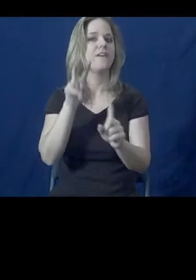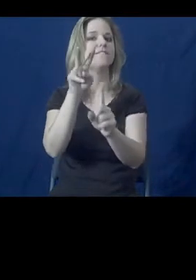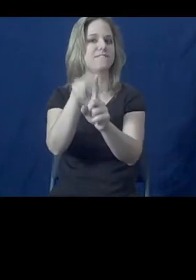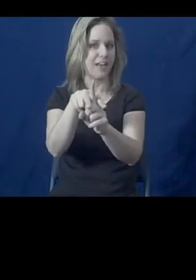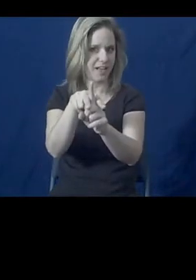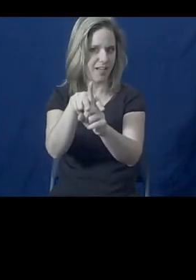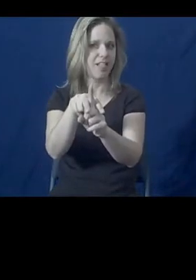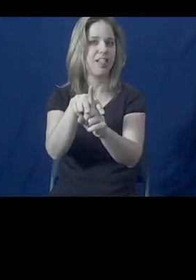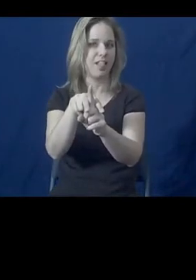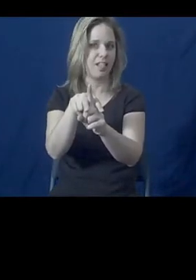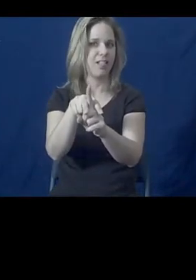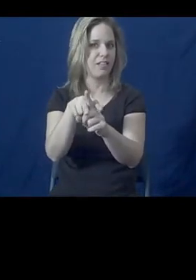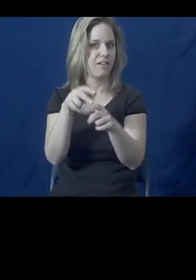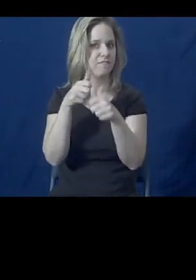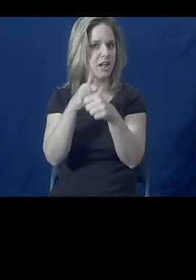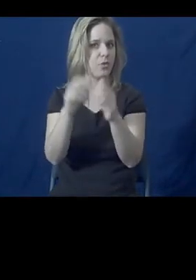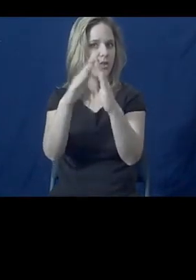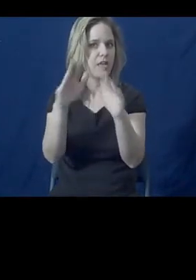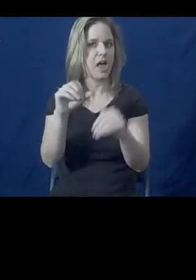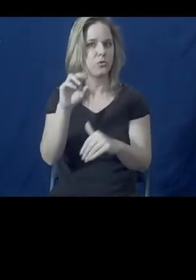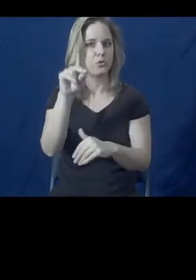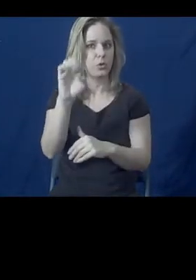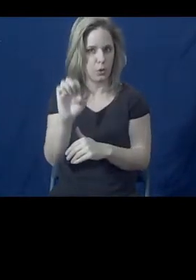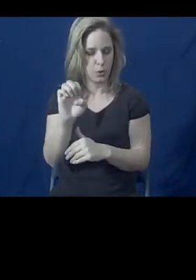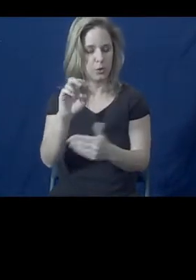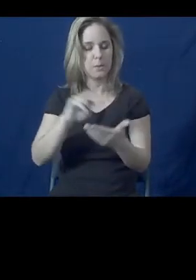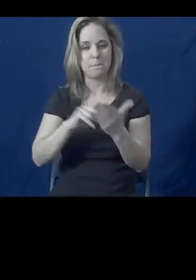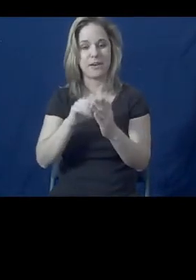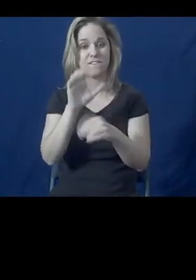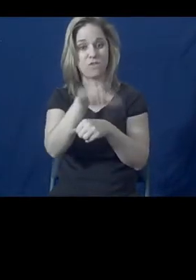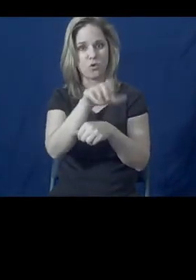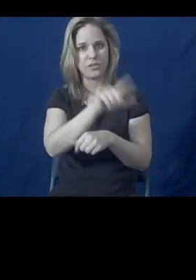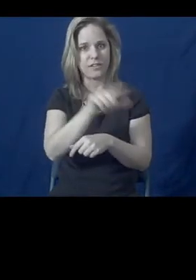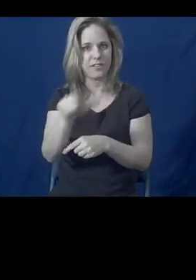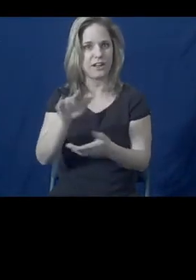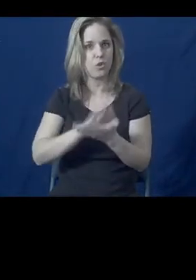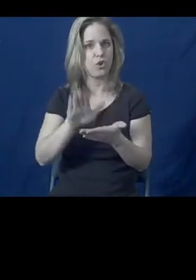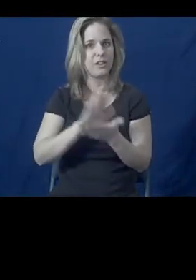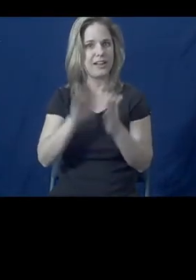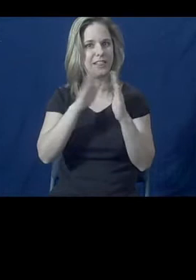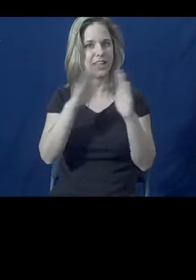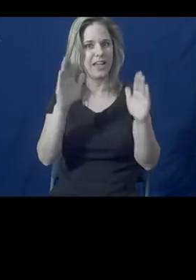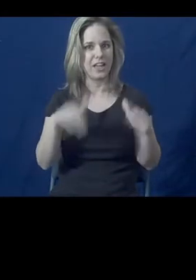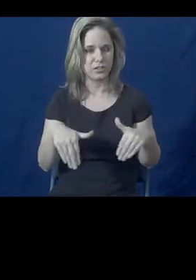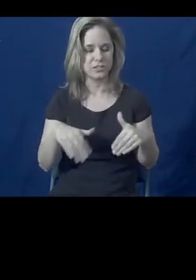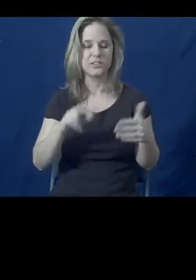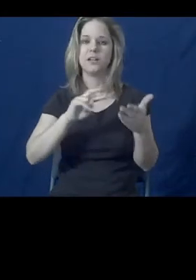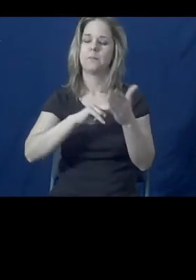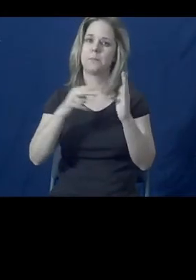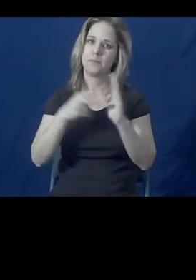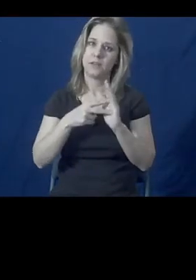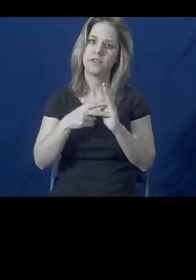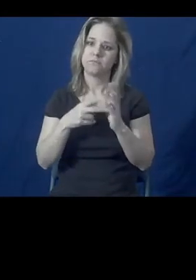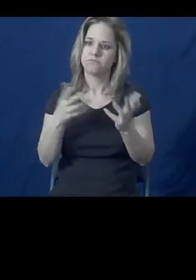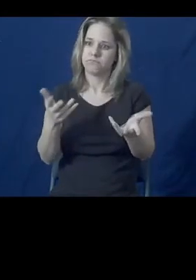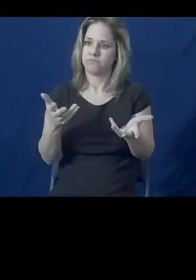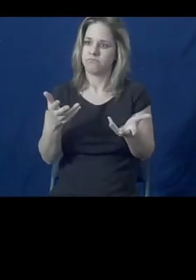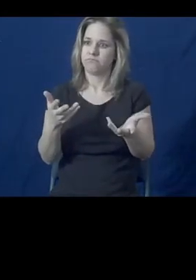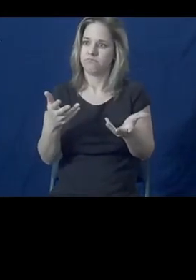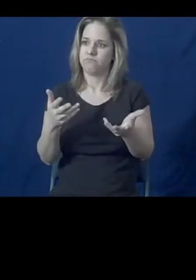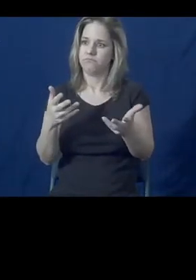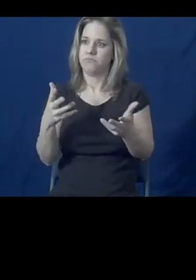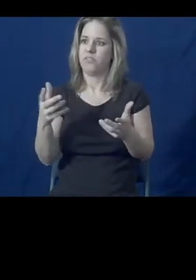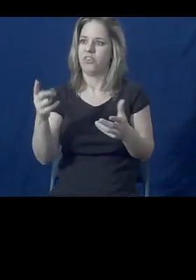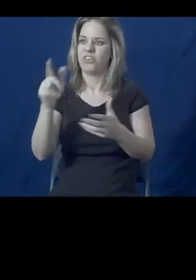according to the housing code. Try to get those issues taken care of and kind of in that way becomes part of the health care